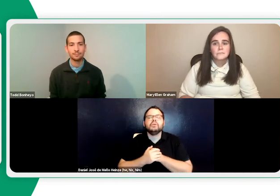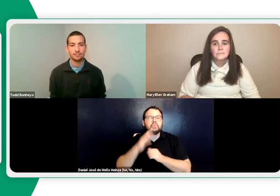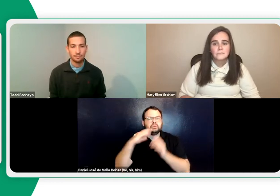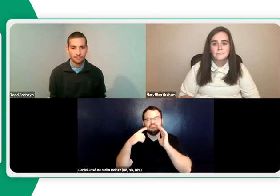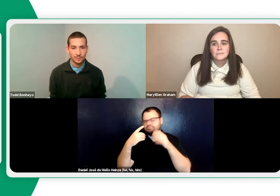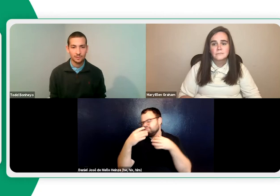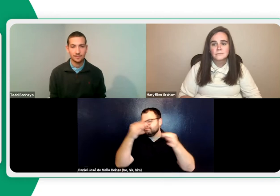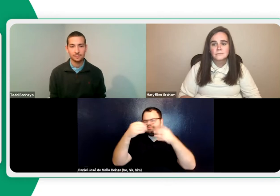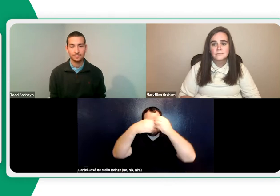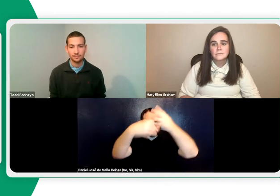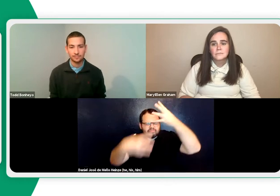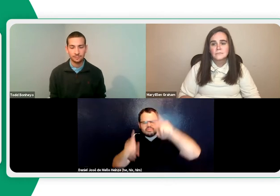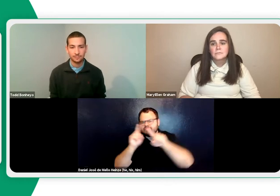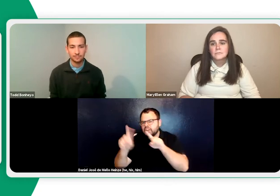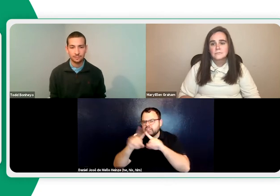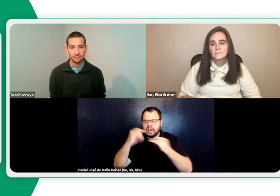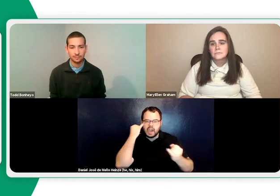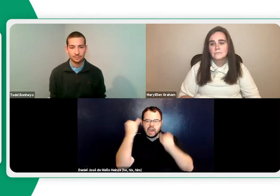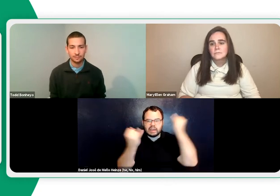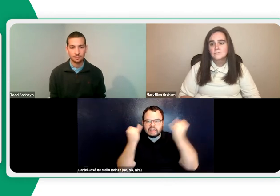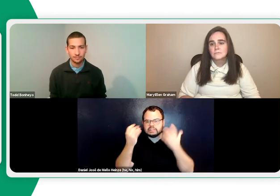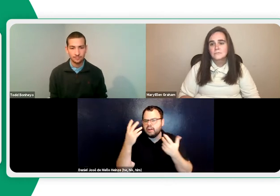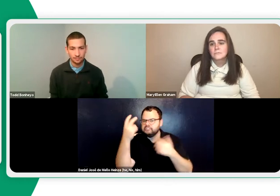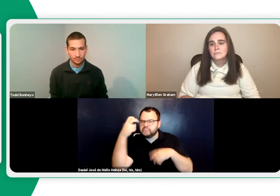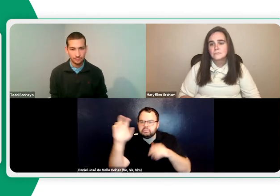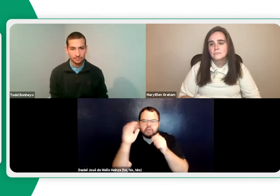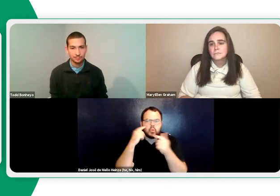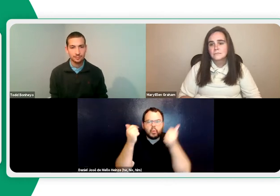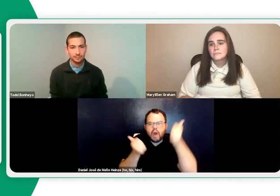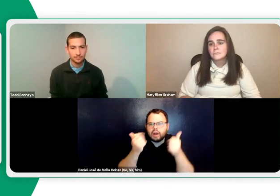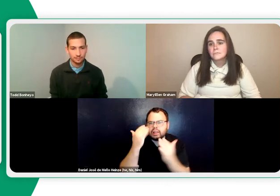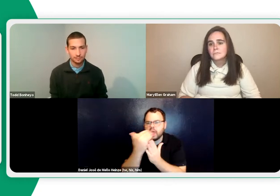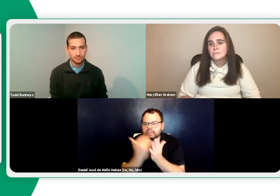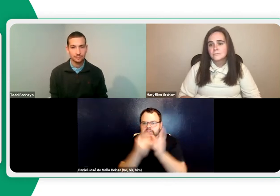I'm going to teach and then we'll go on a field trip to really dive in deep on that particular topic.